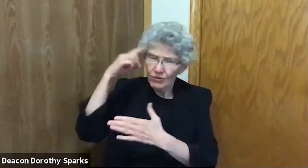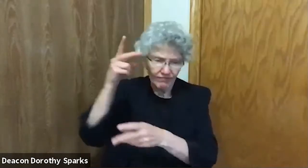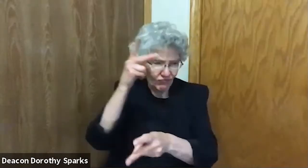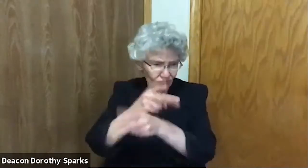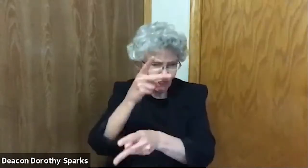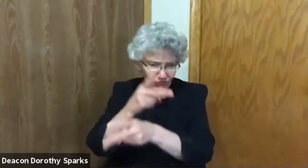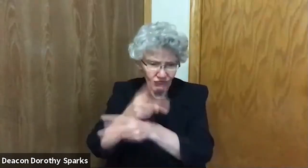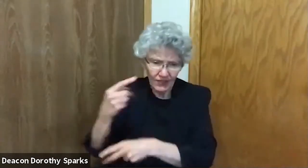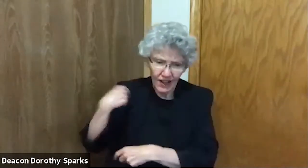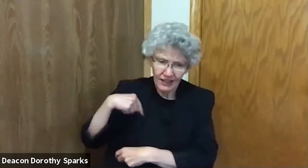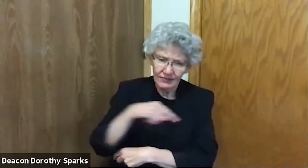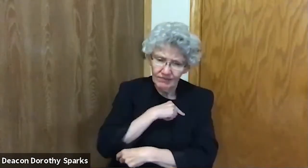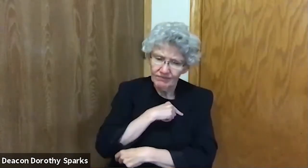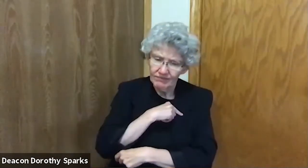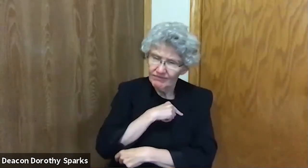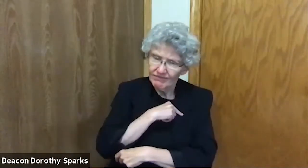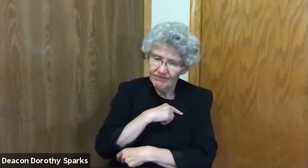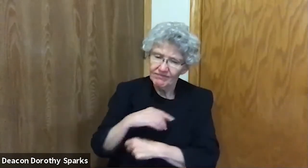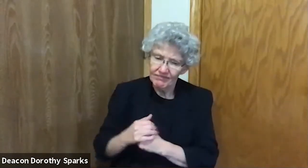breathing in we are grateful that you care for us